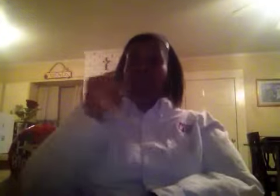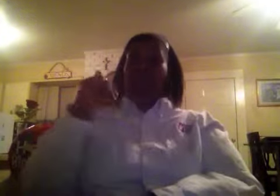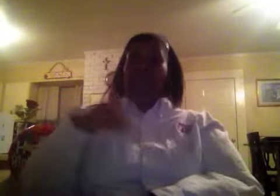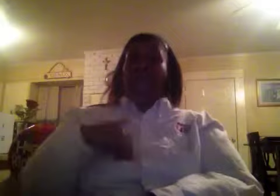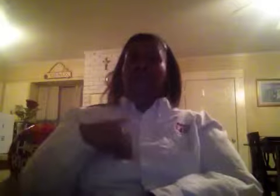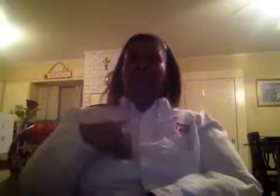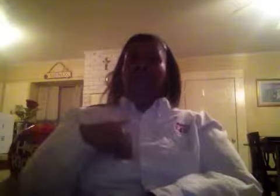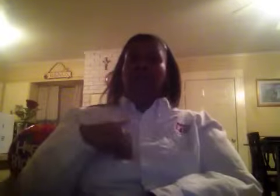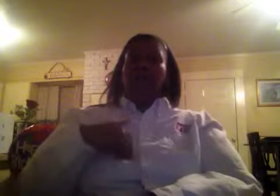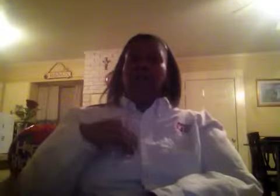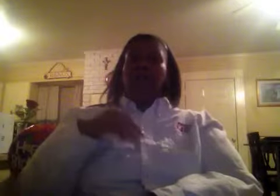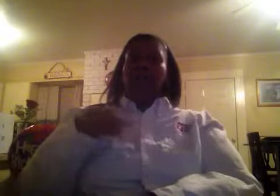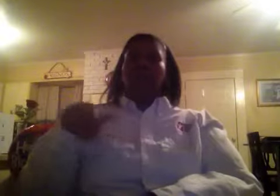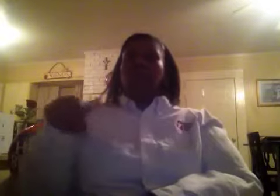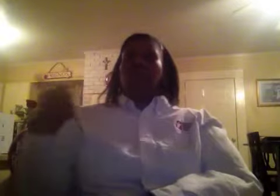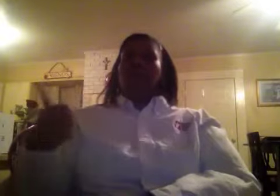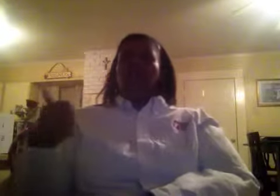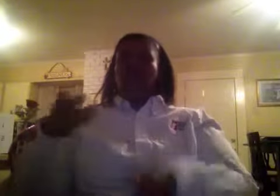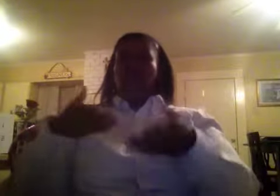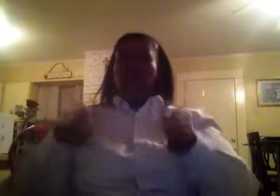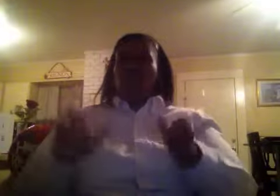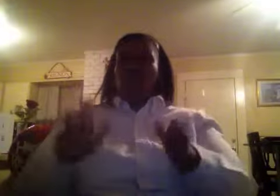English, I'm Alex Villareal.